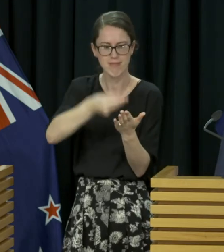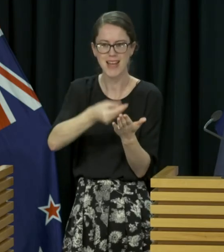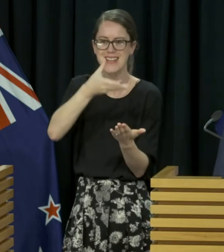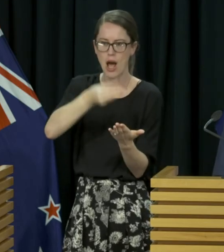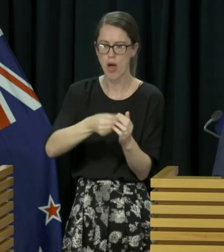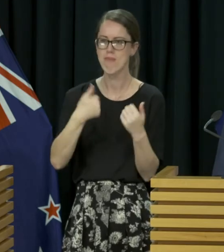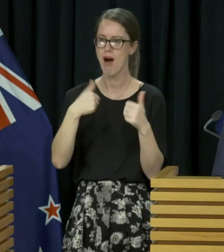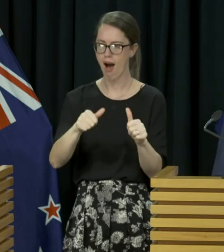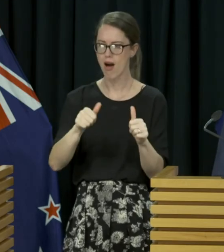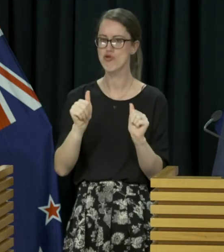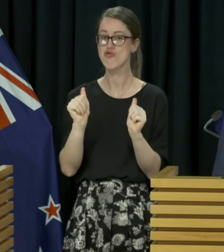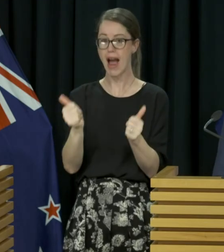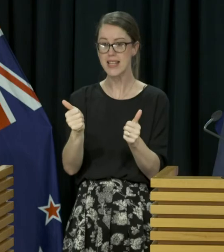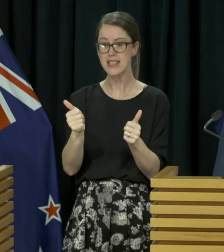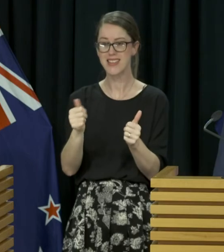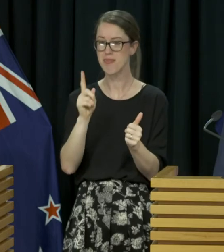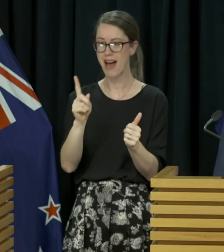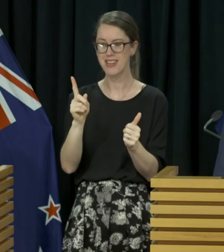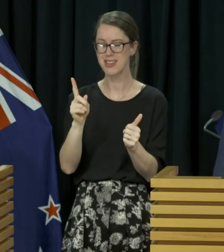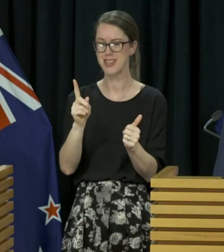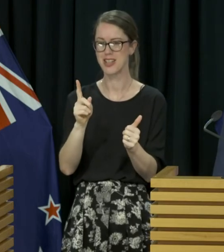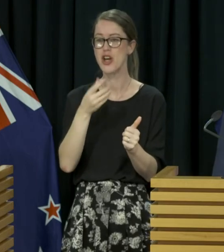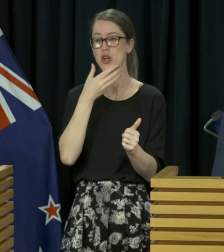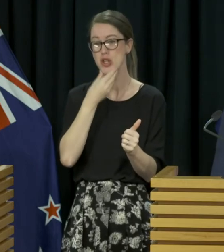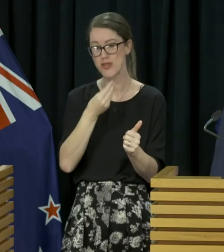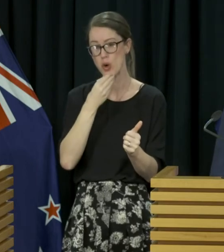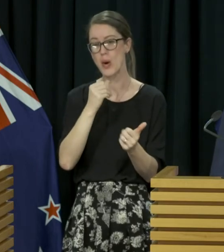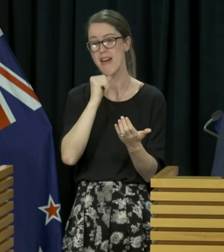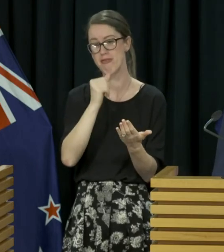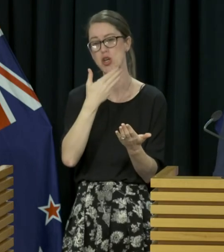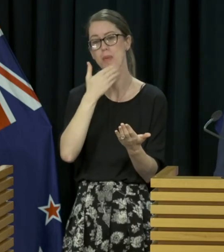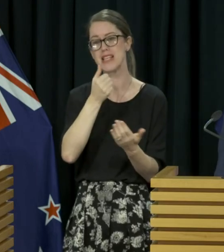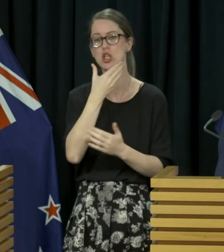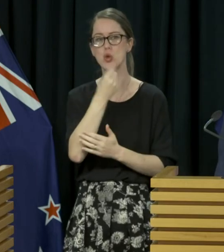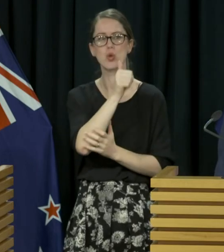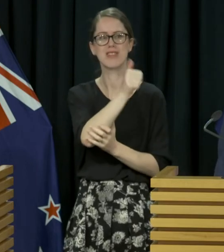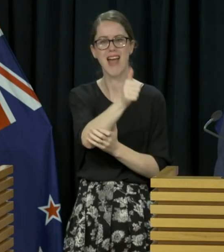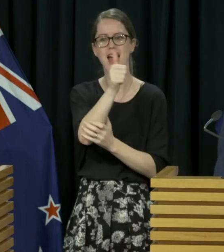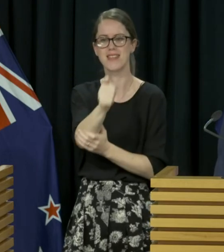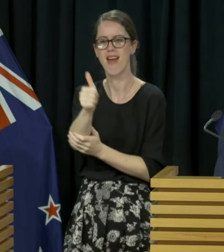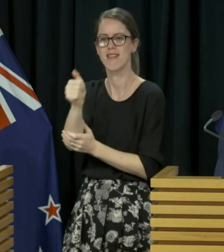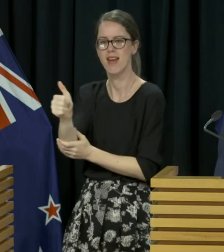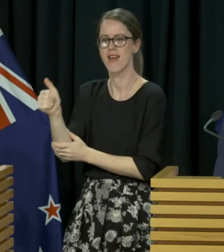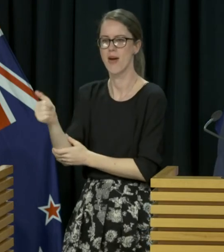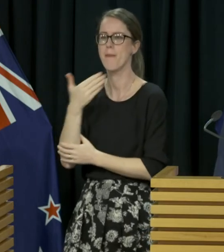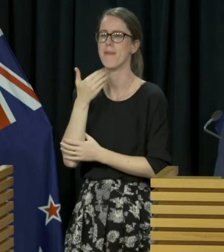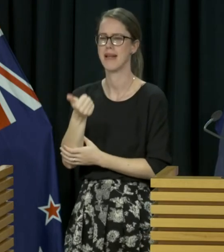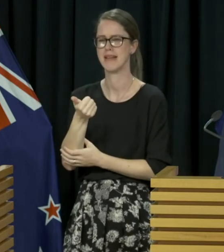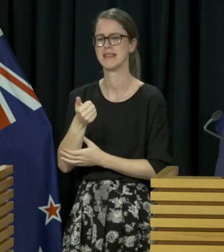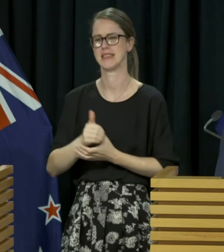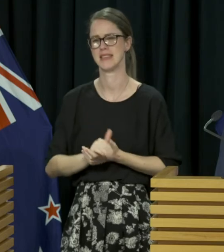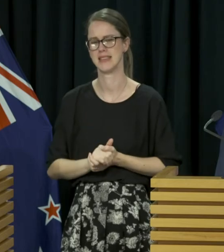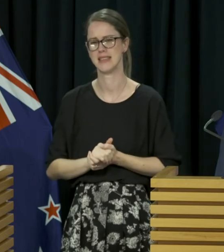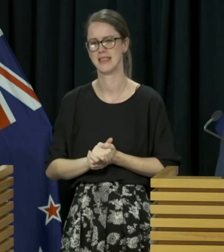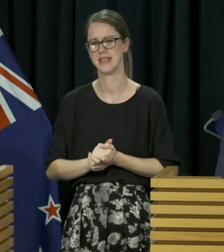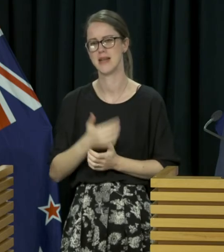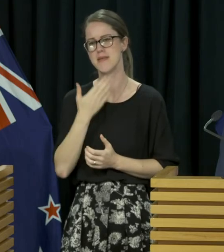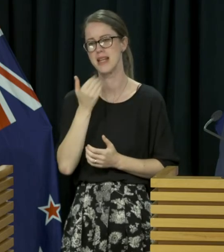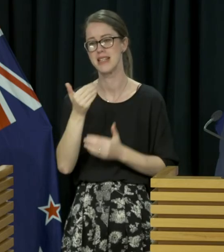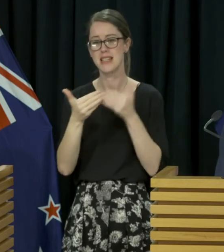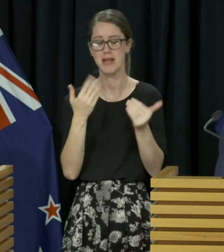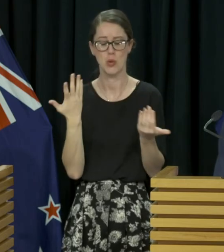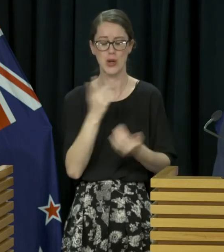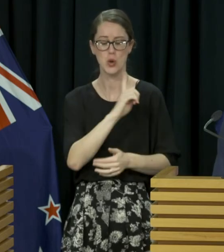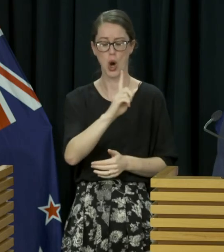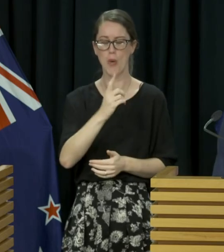such an app it's only it's really useful if people use it and so please do scan in wherever you are